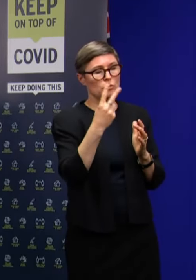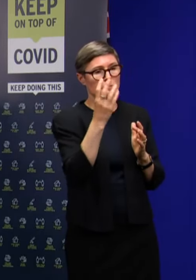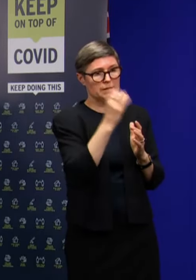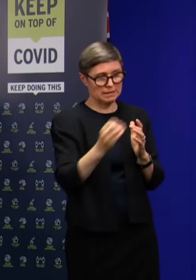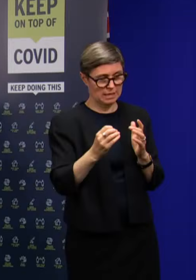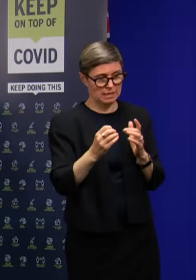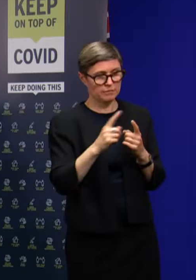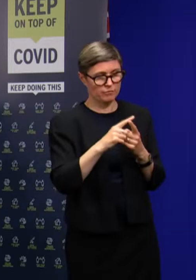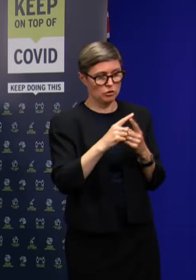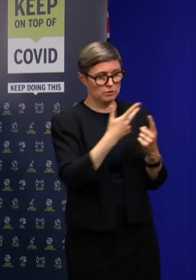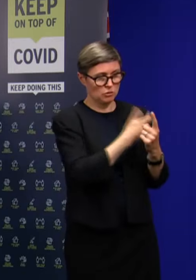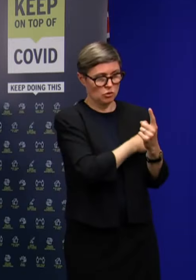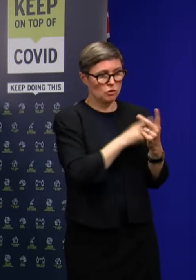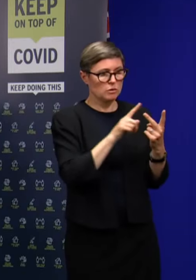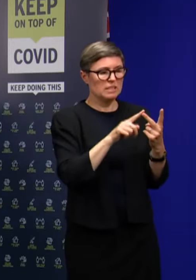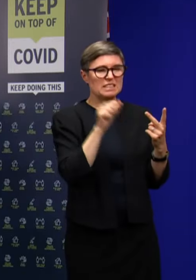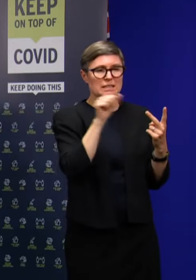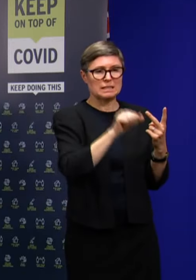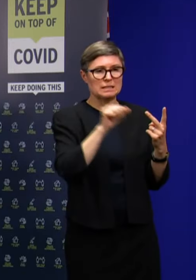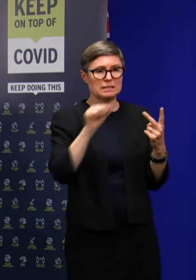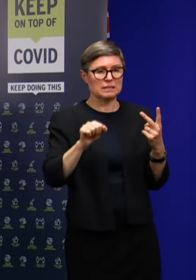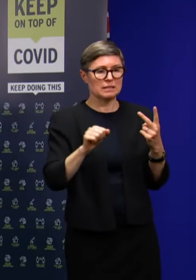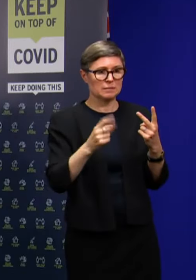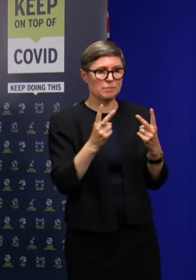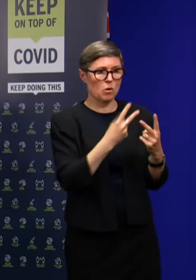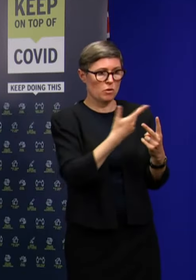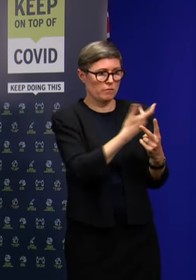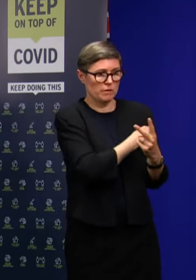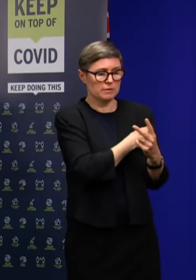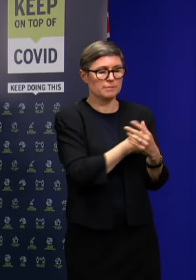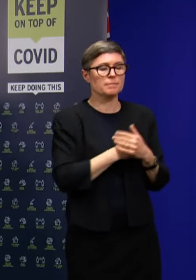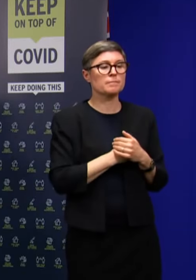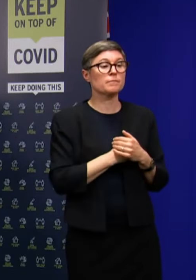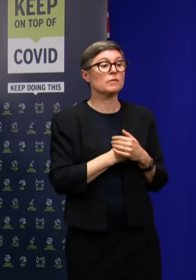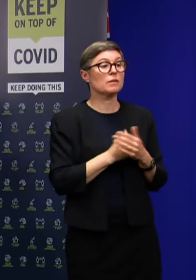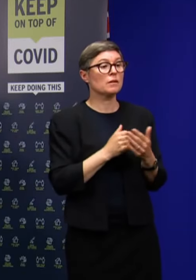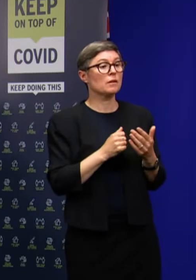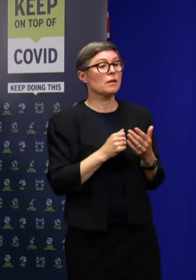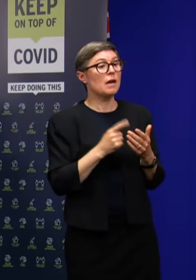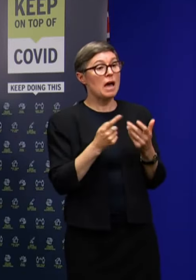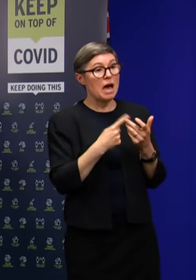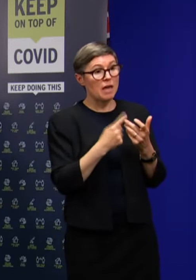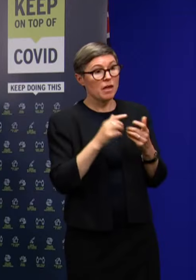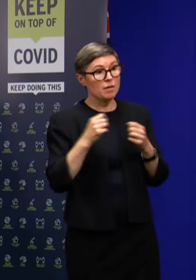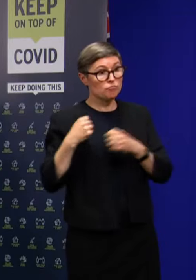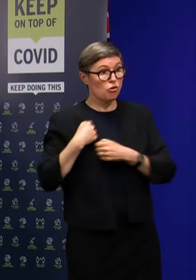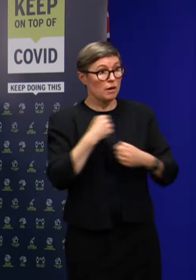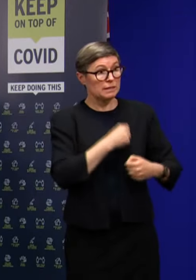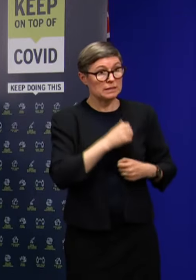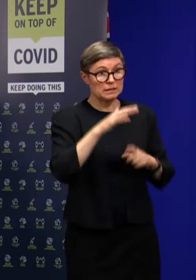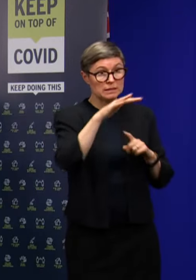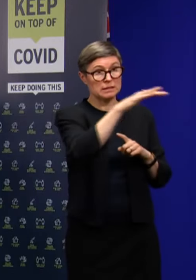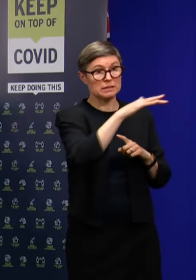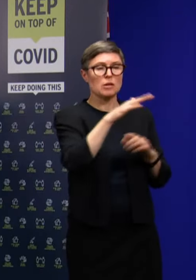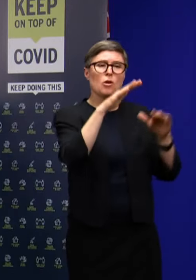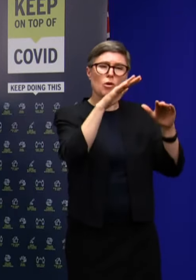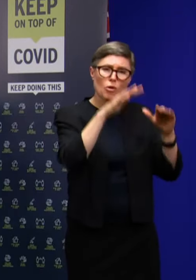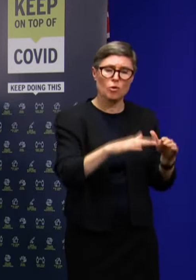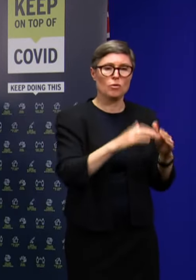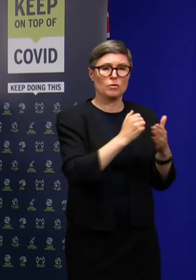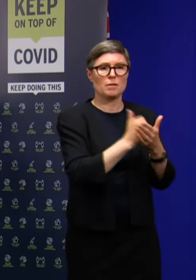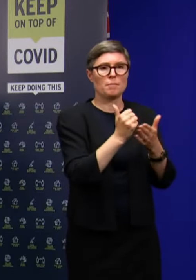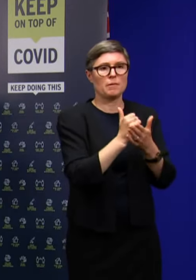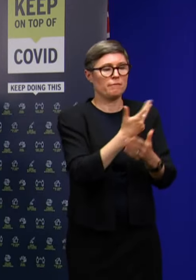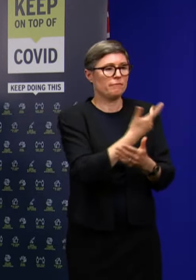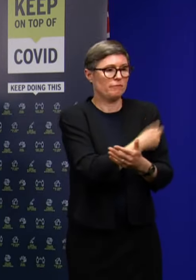first dose and 66 per cent fully vaccinated. But going further north, the LGA of Brighton has one of the lower vaccination